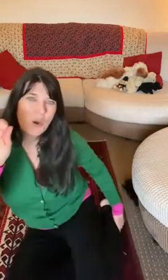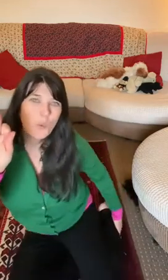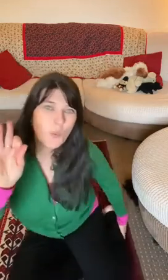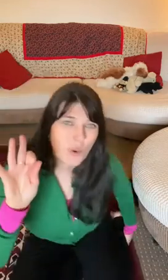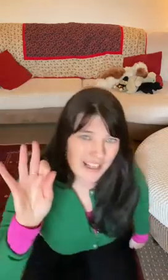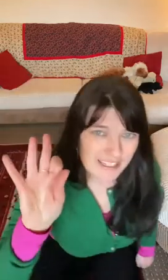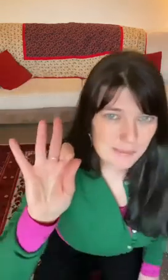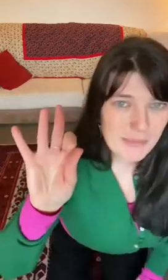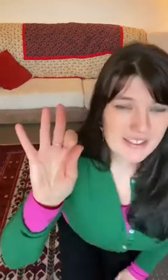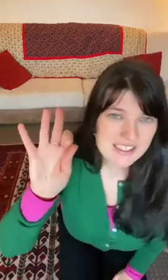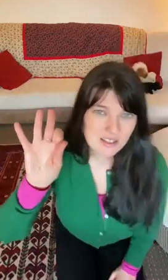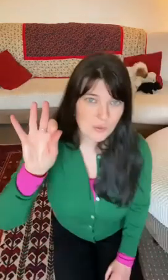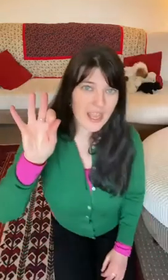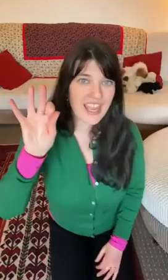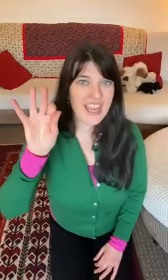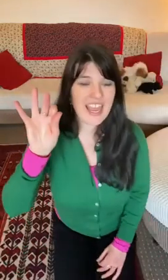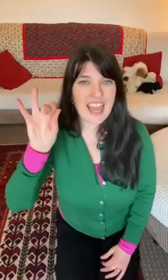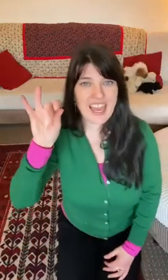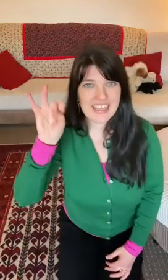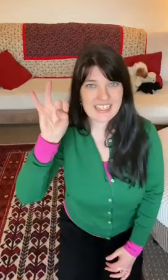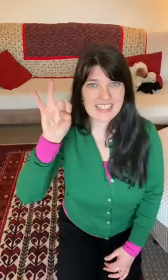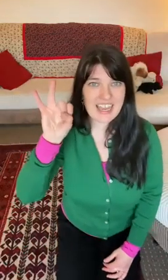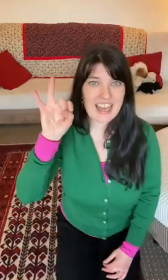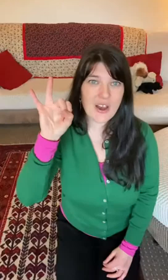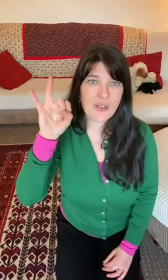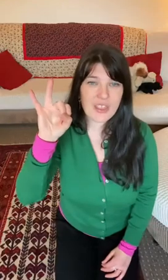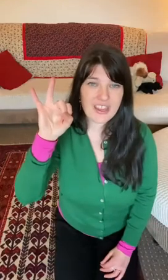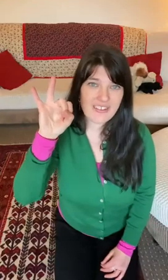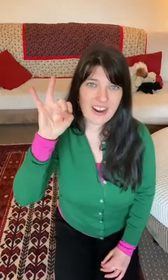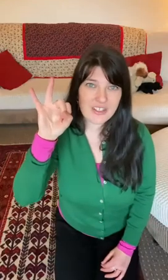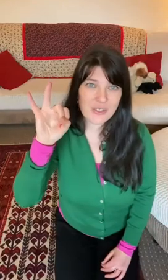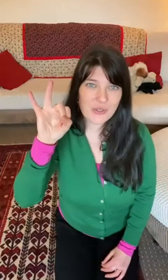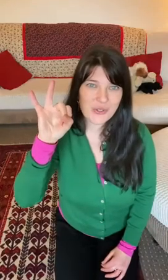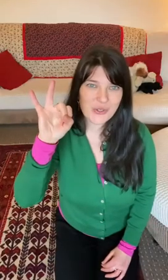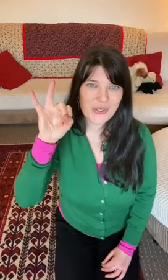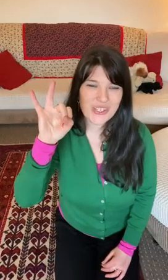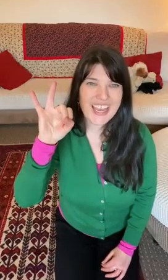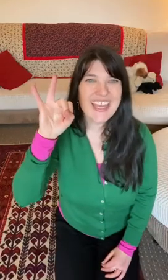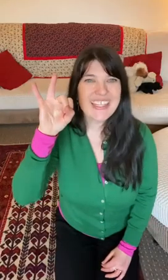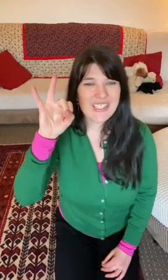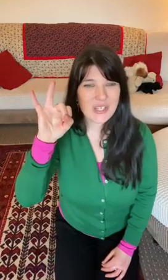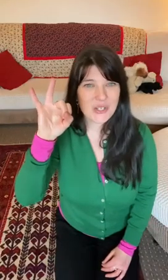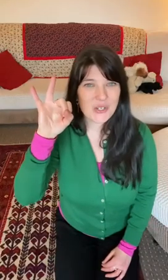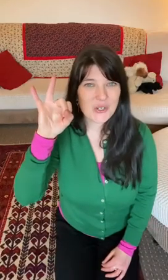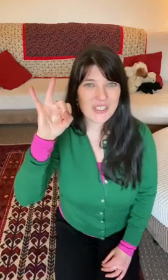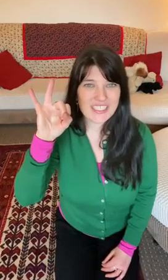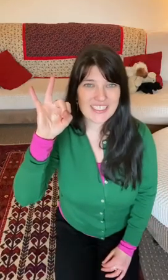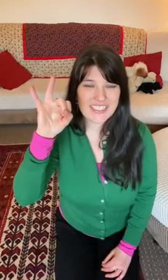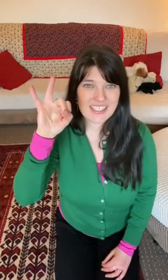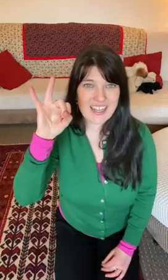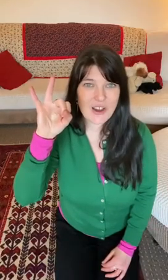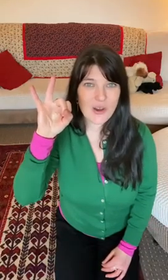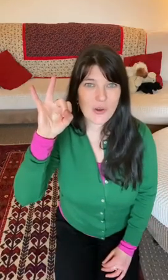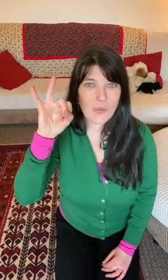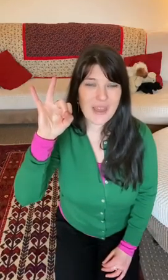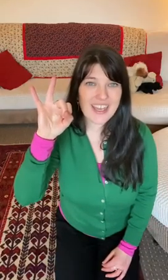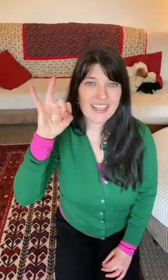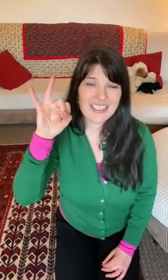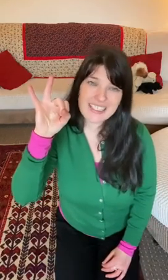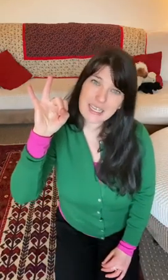One melts away and now there are two. Two little snowmen sleeping